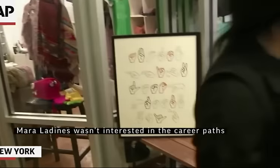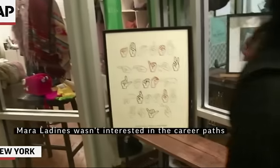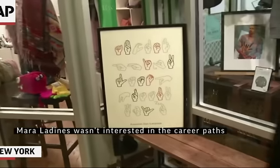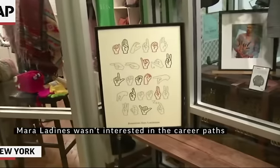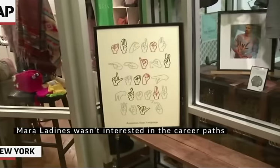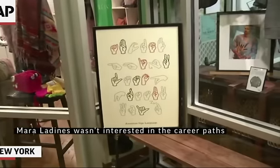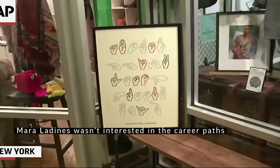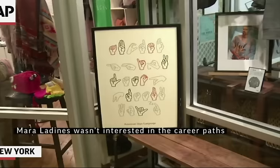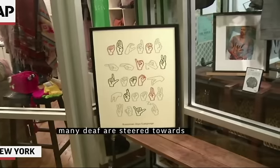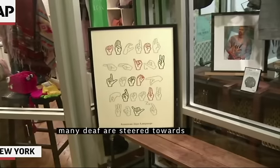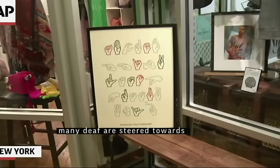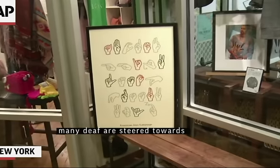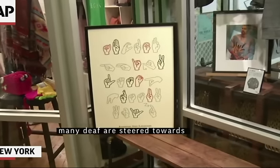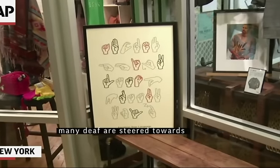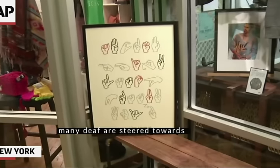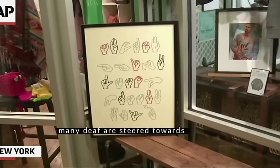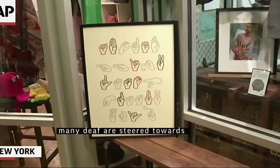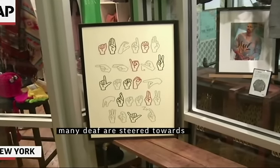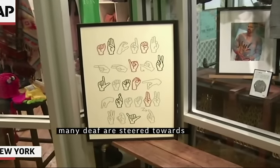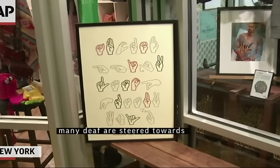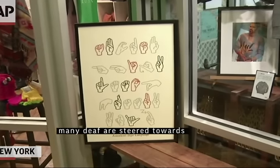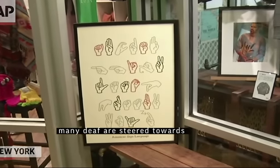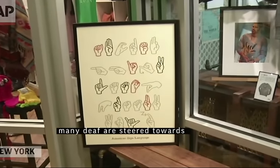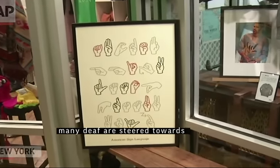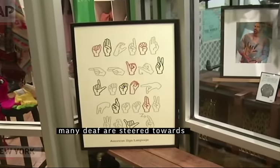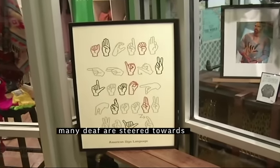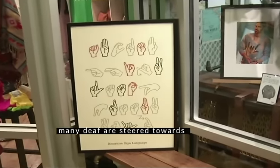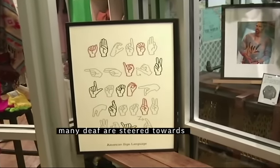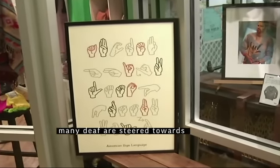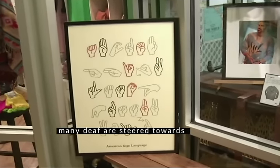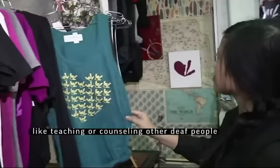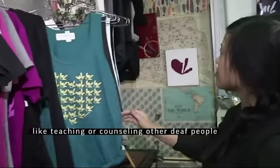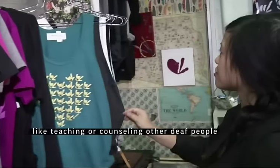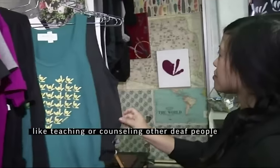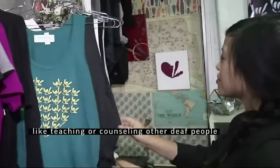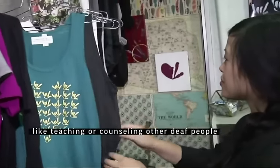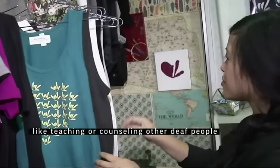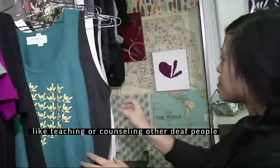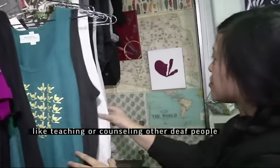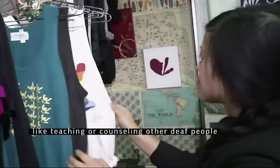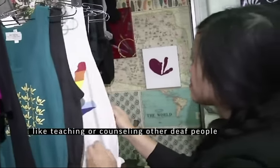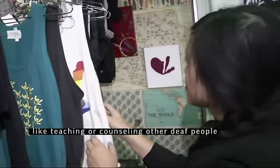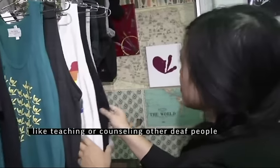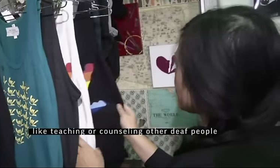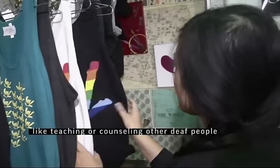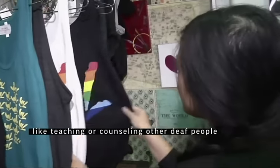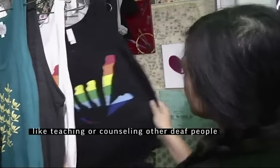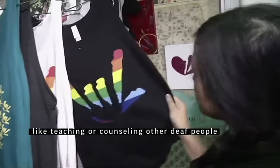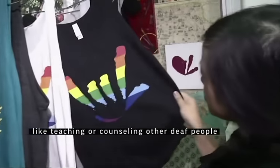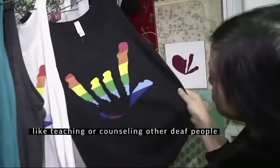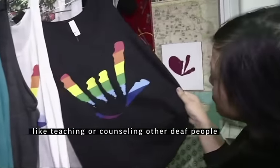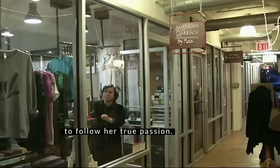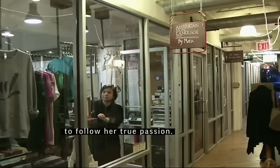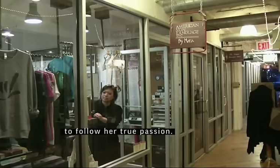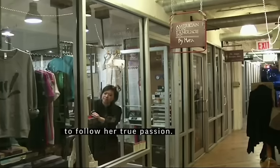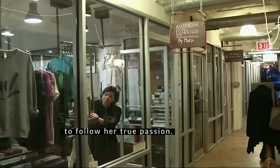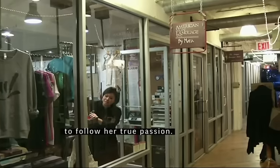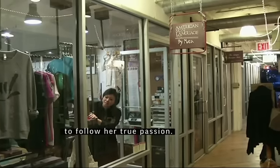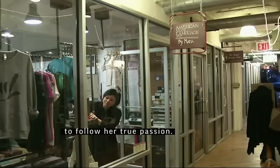in the career paths many deaf are steered towards, like teaching or counseling other deaf people to follow her